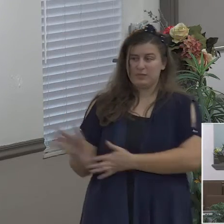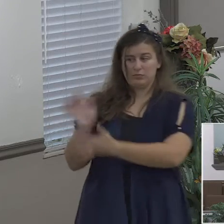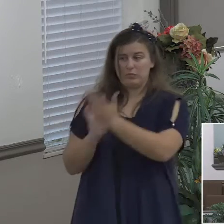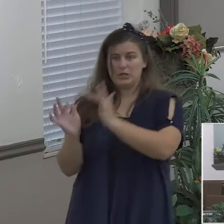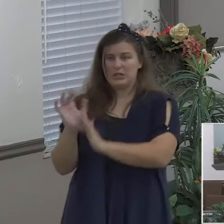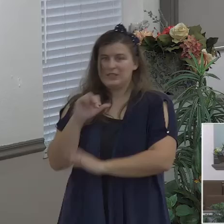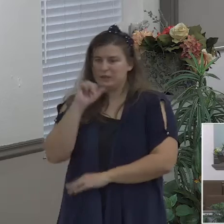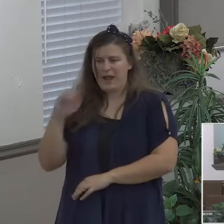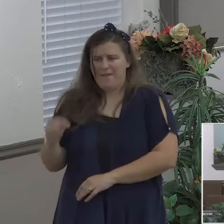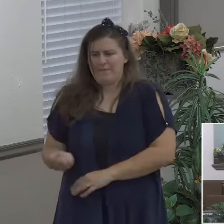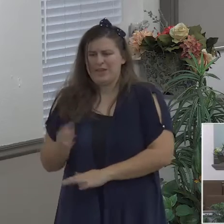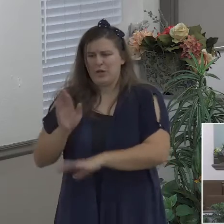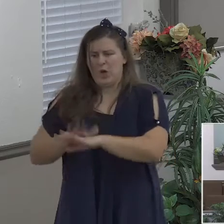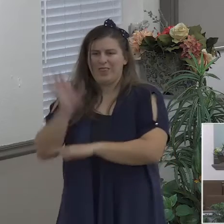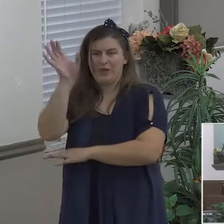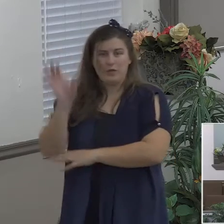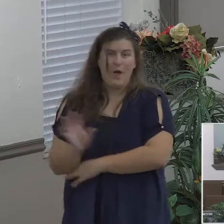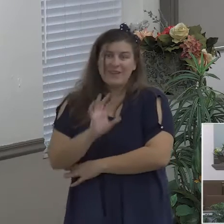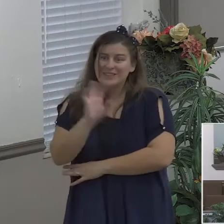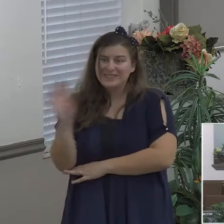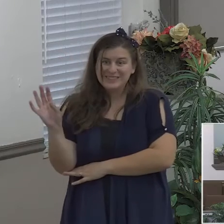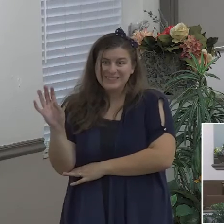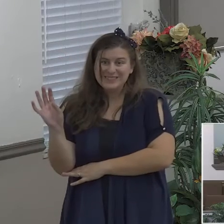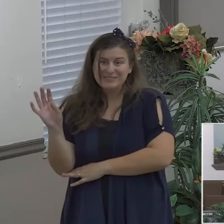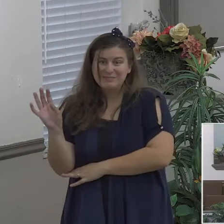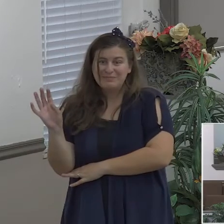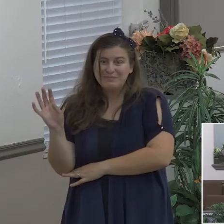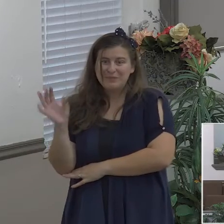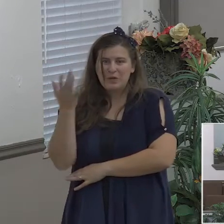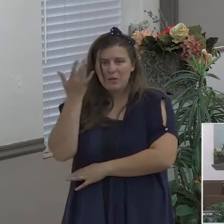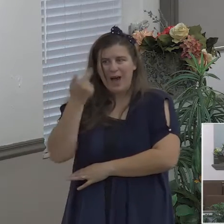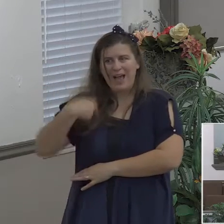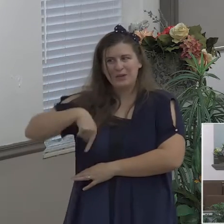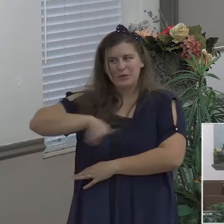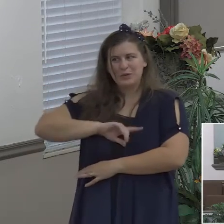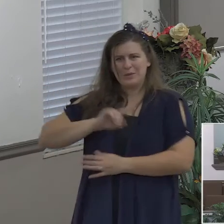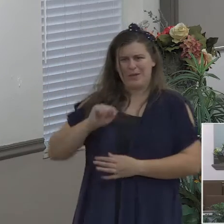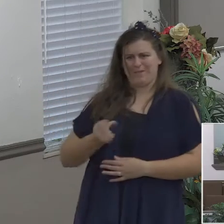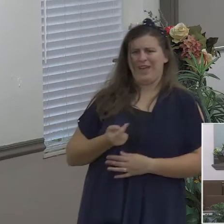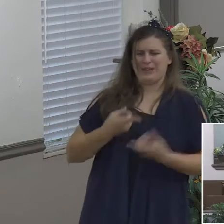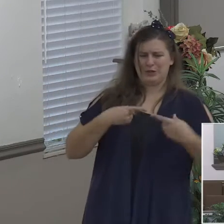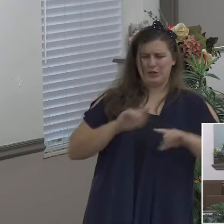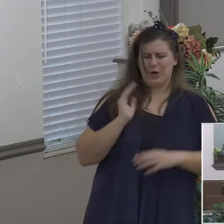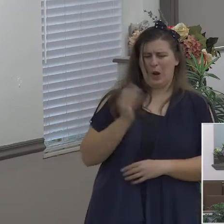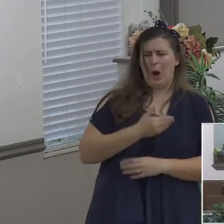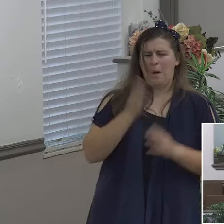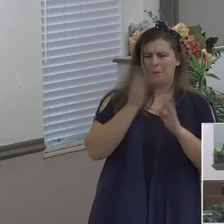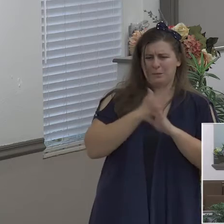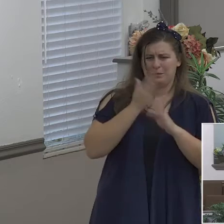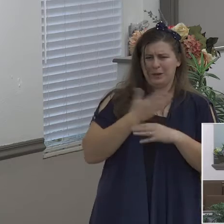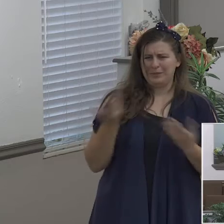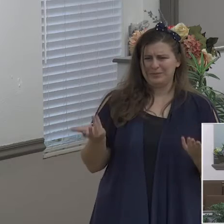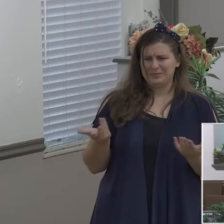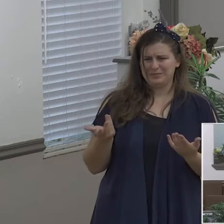why should we be offended but we get offended don't we we get offended